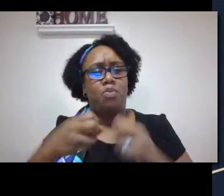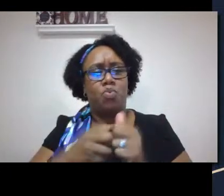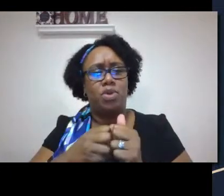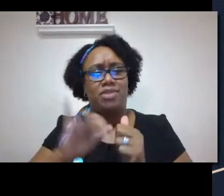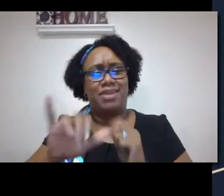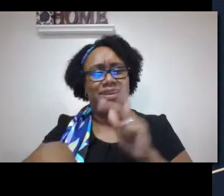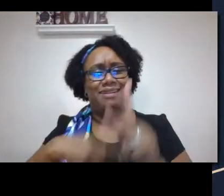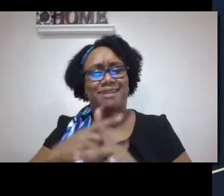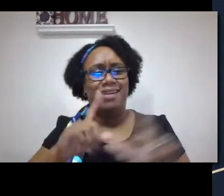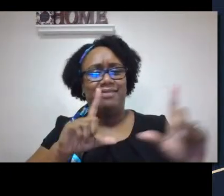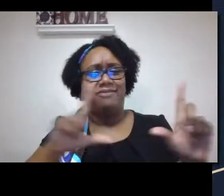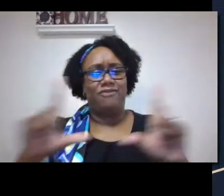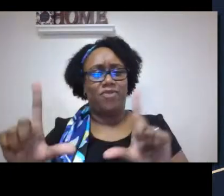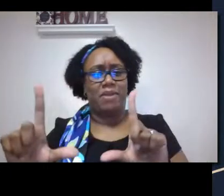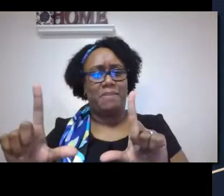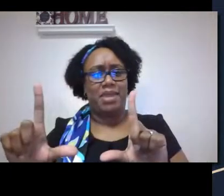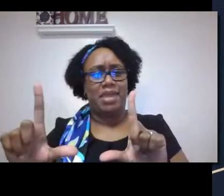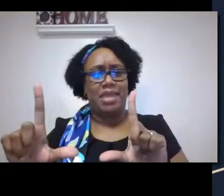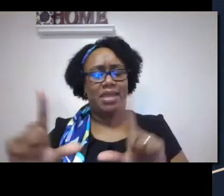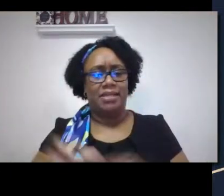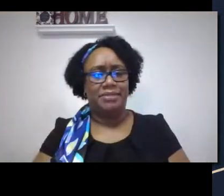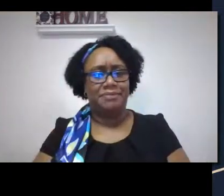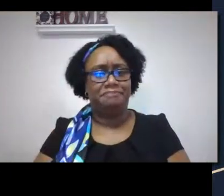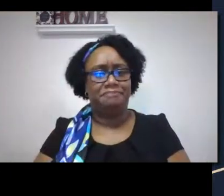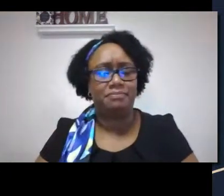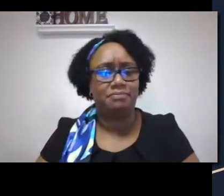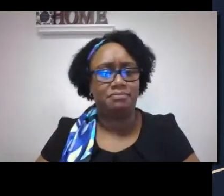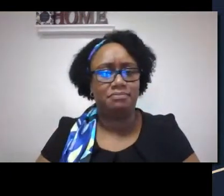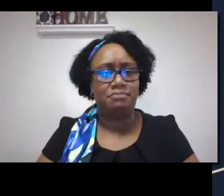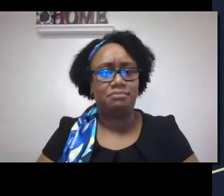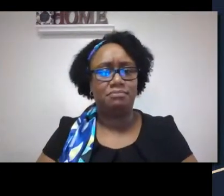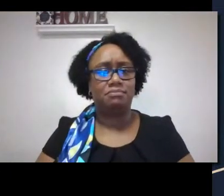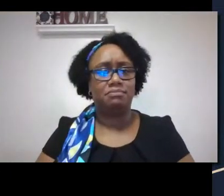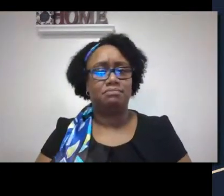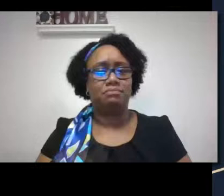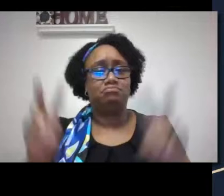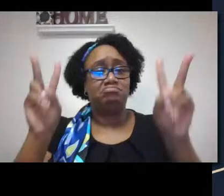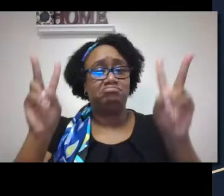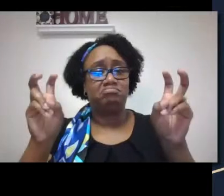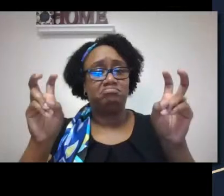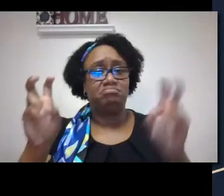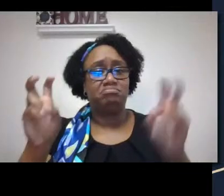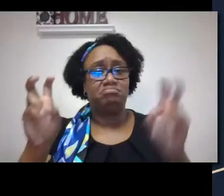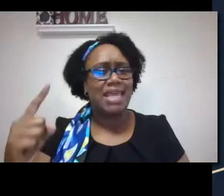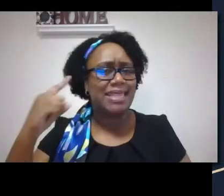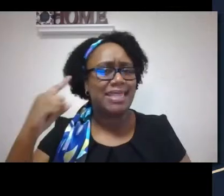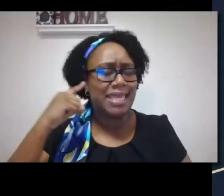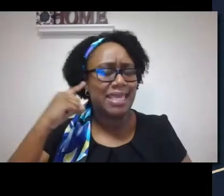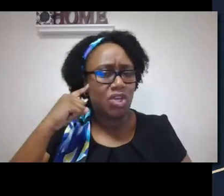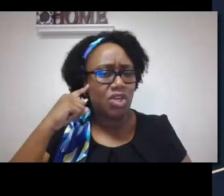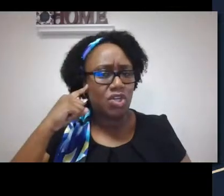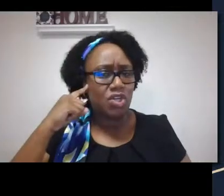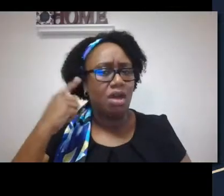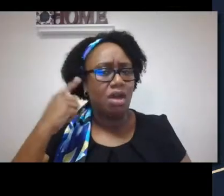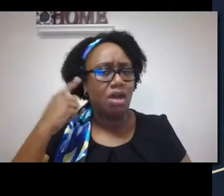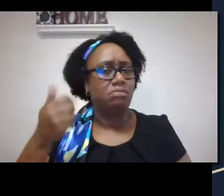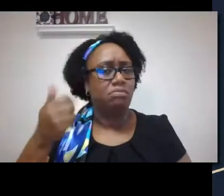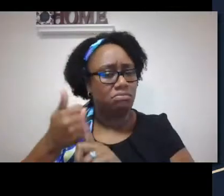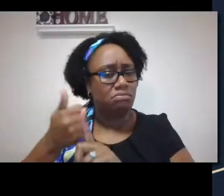But the question I'm asking you tonight is, what's wrong with this framing?